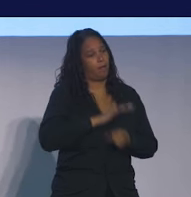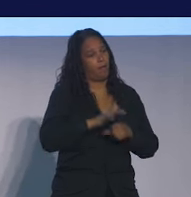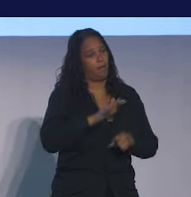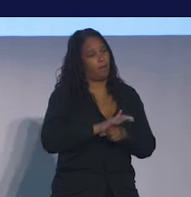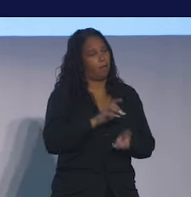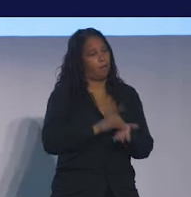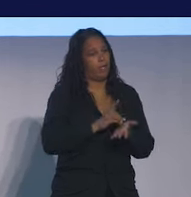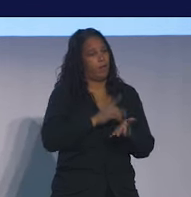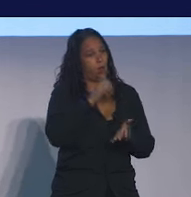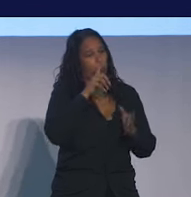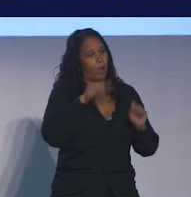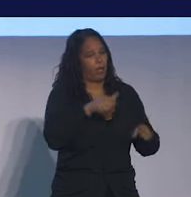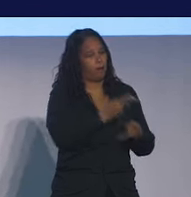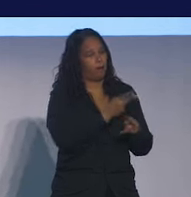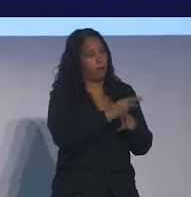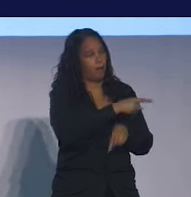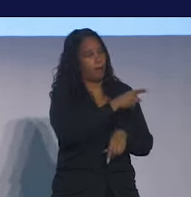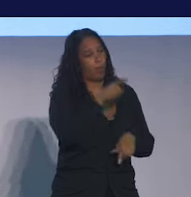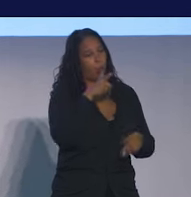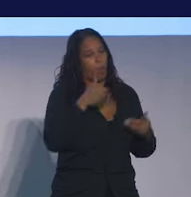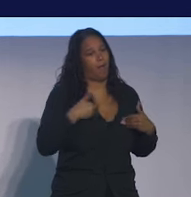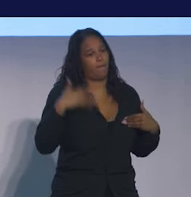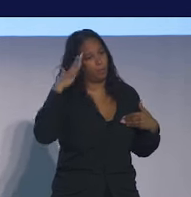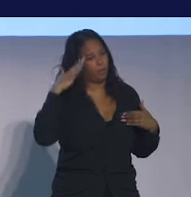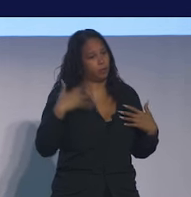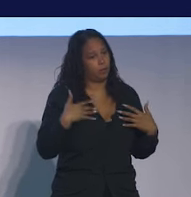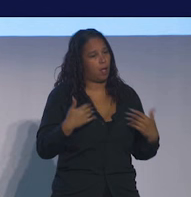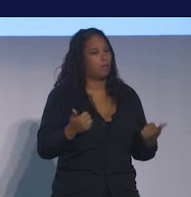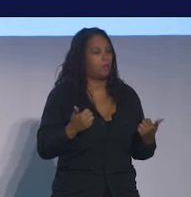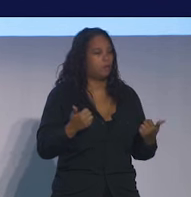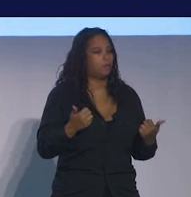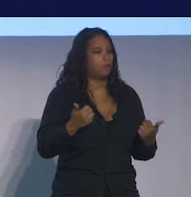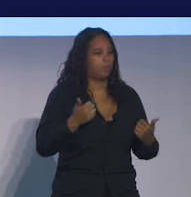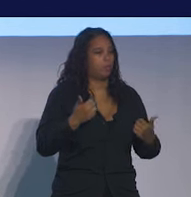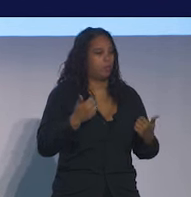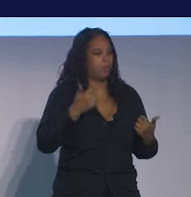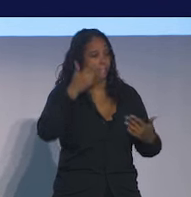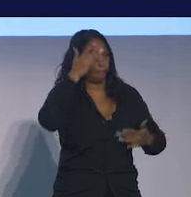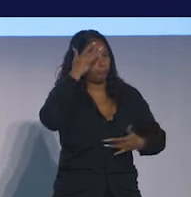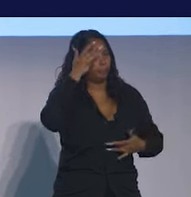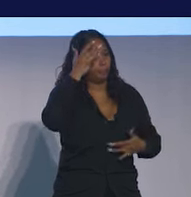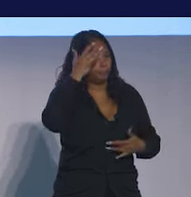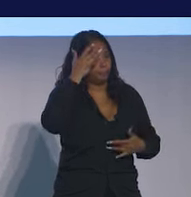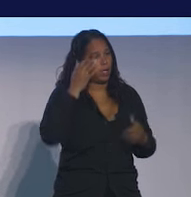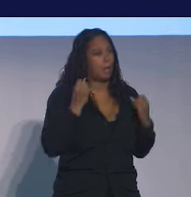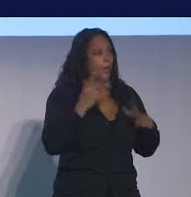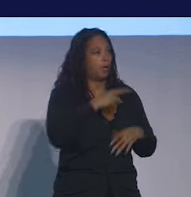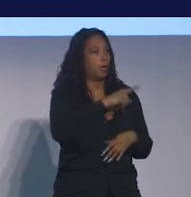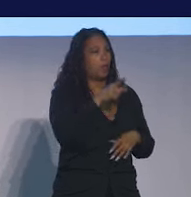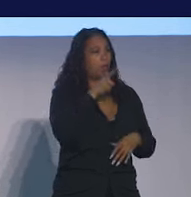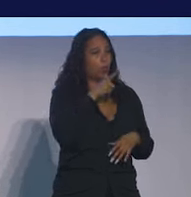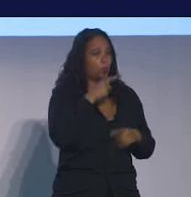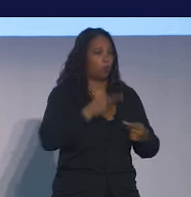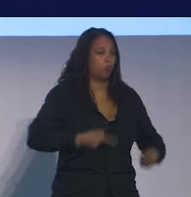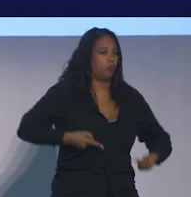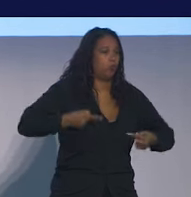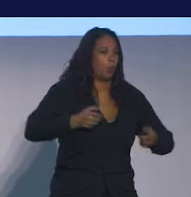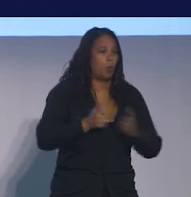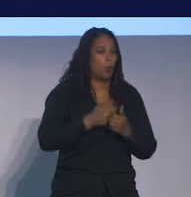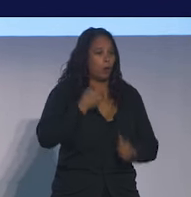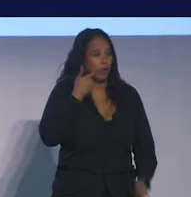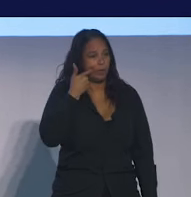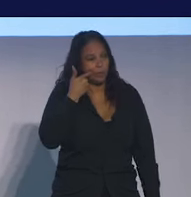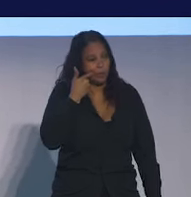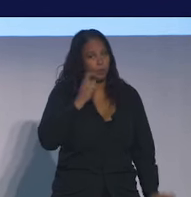for people with serious mental illness in a real-time fashion. Many folks who struggle with addiction go to the emergency